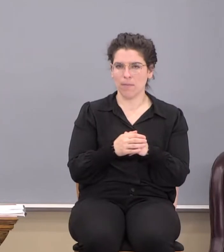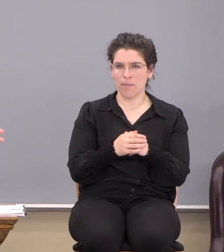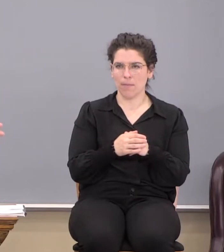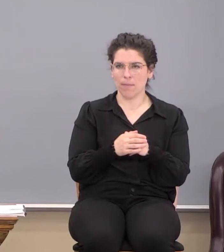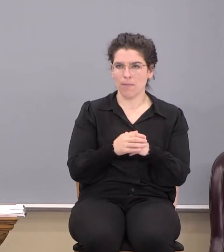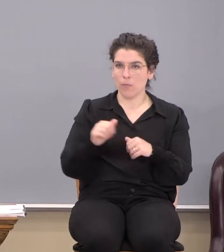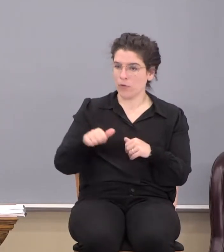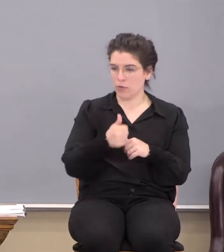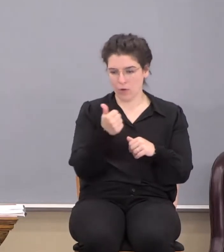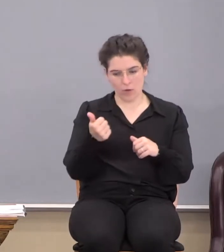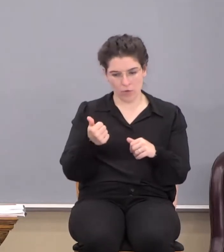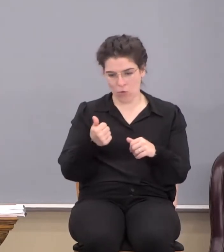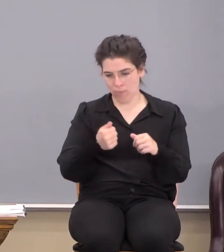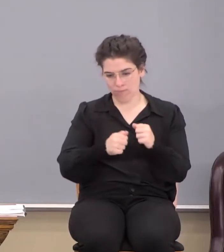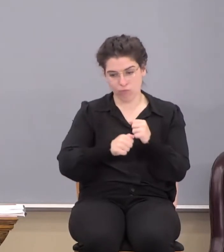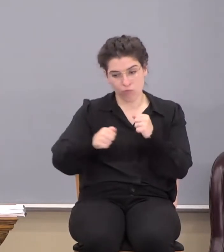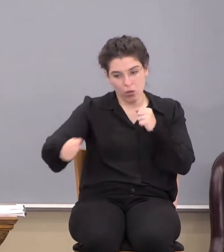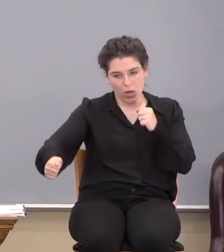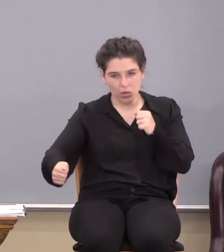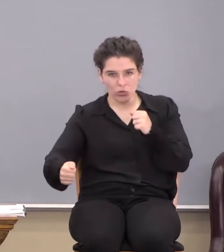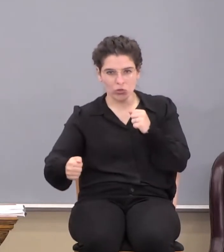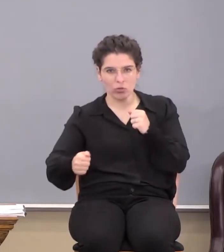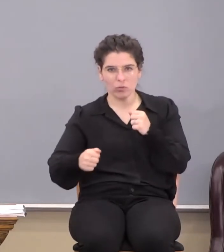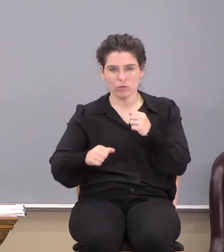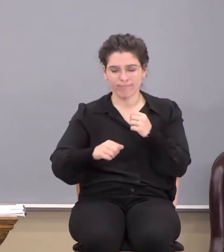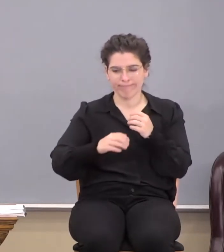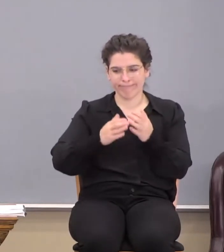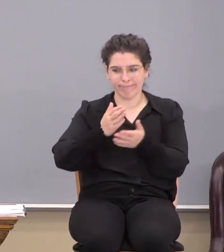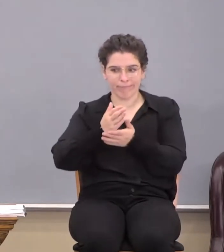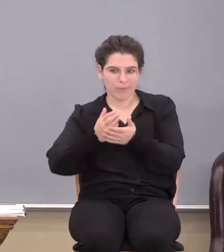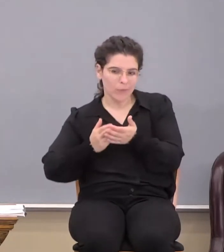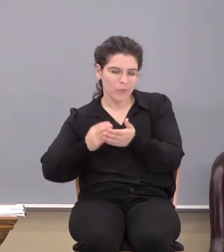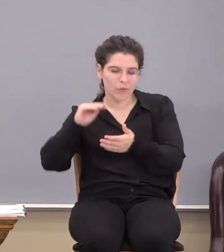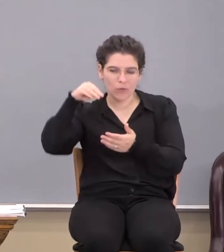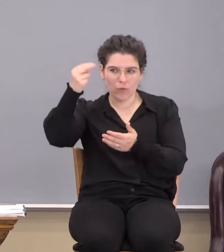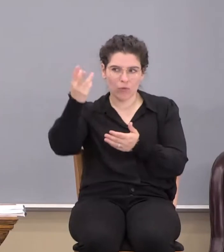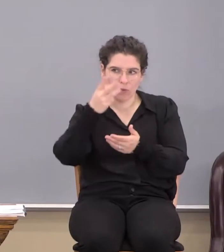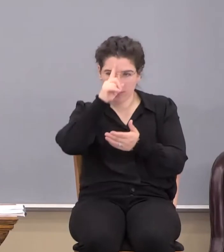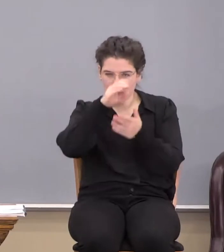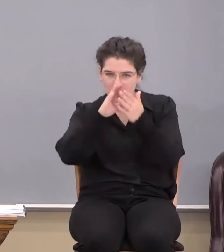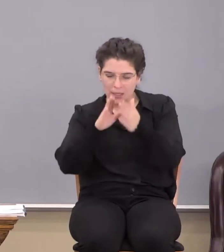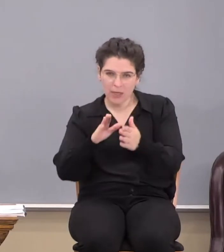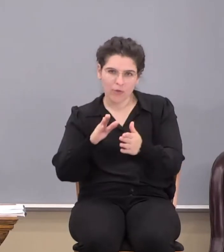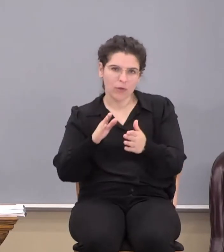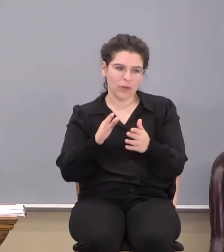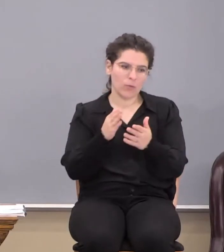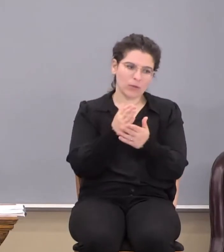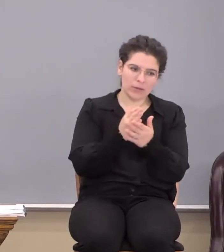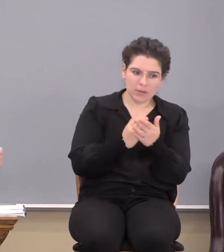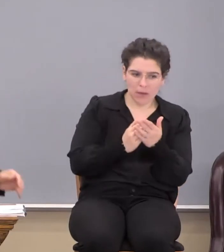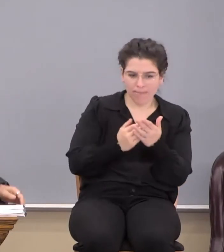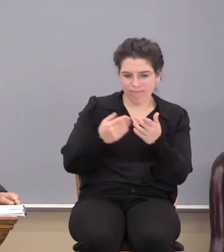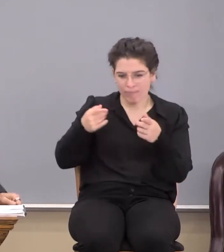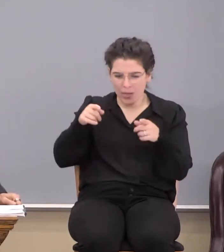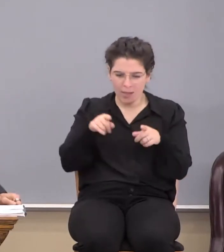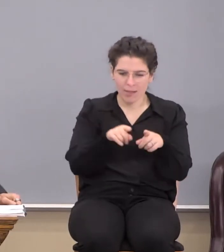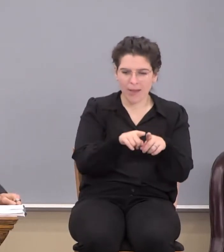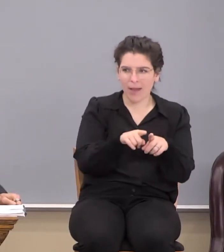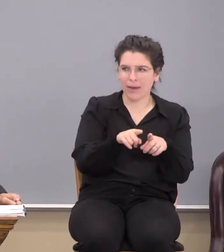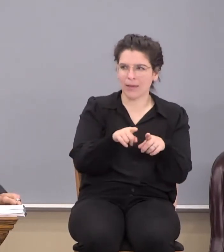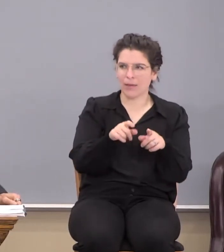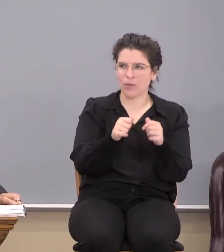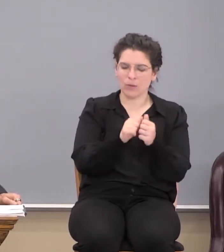There's another whole branch of those that would, to some degree, align themselves with a